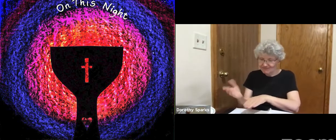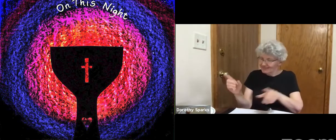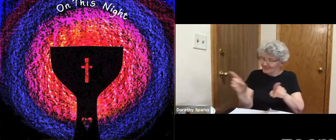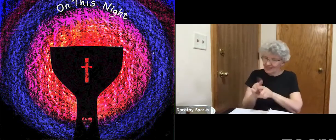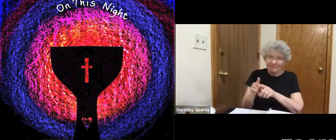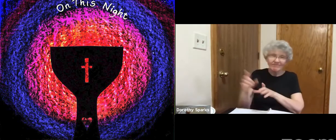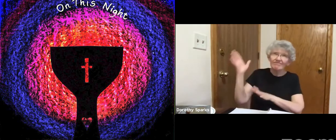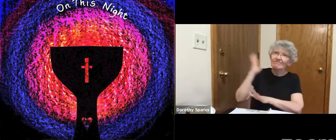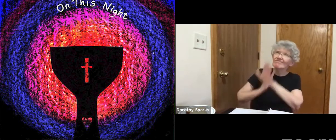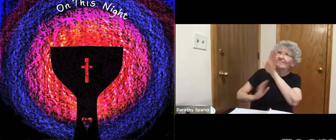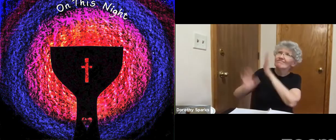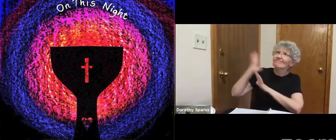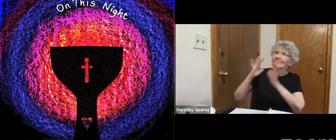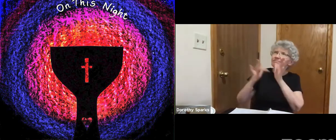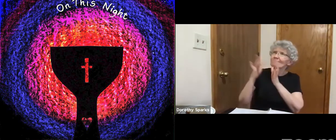Just as the scriptures say.